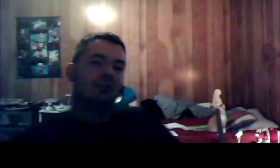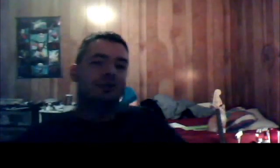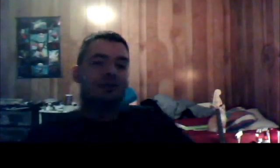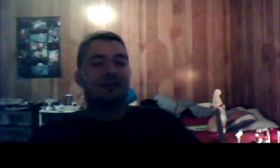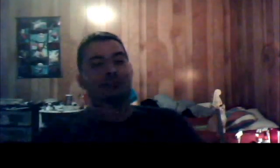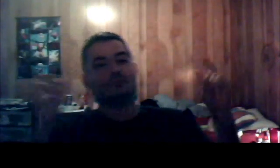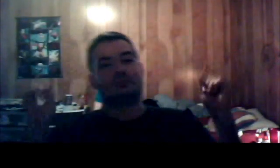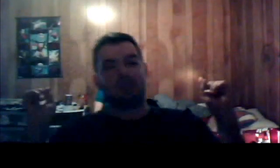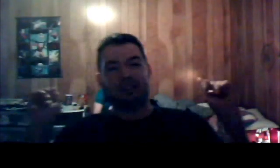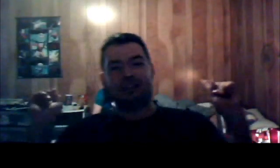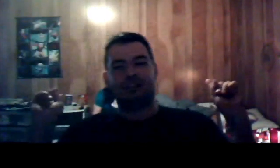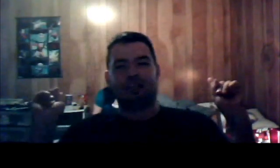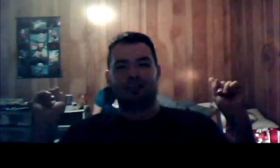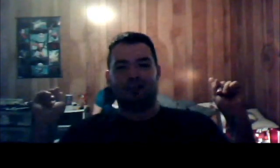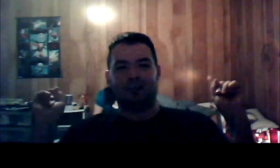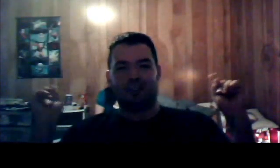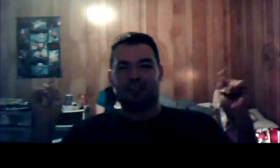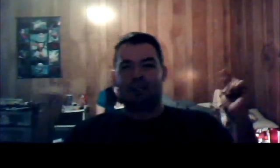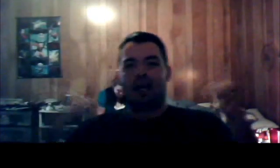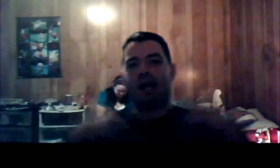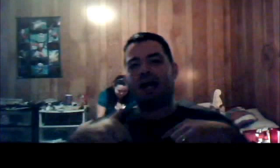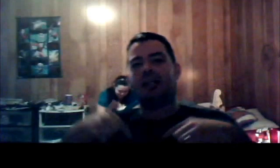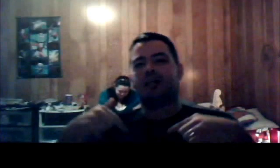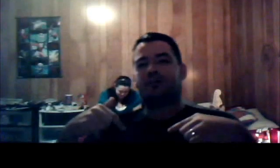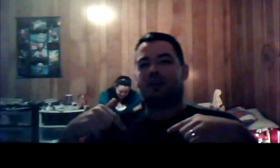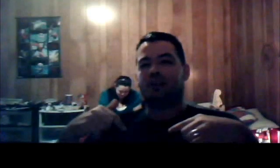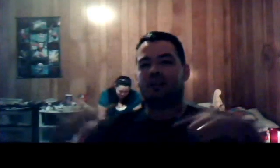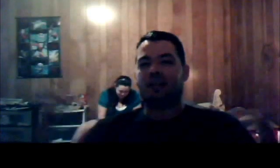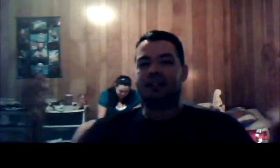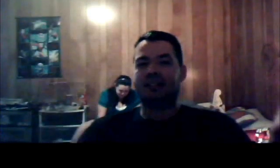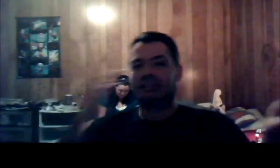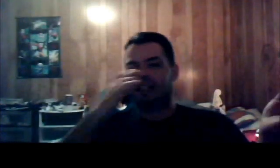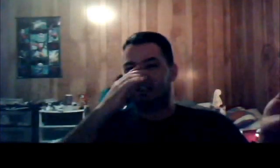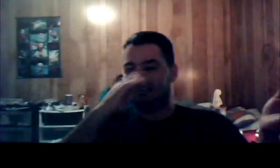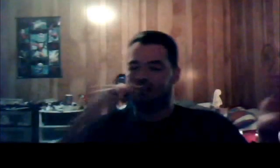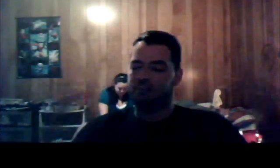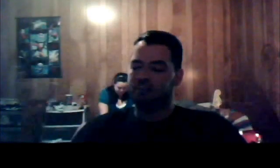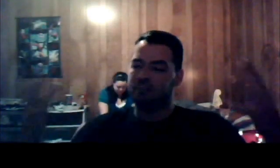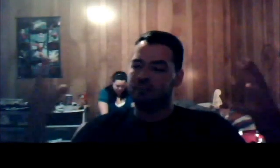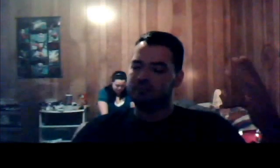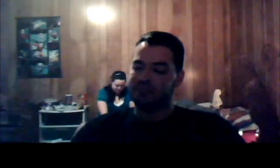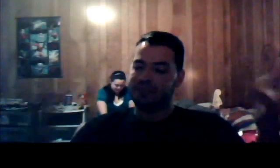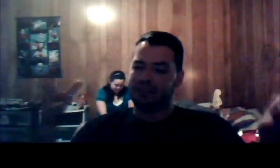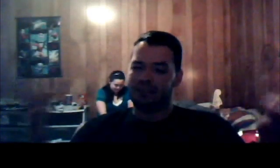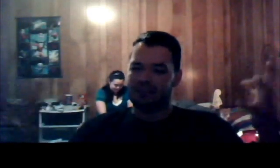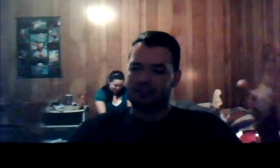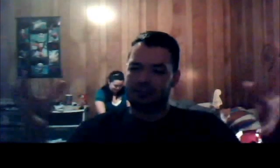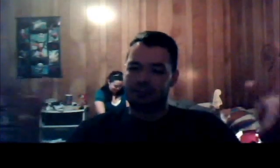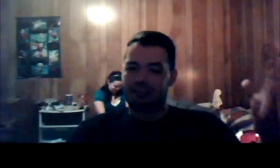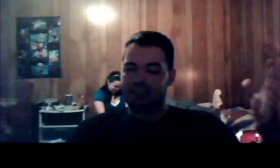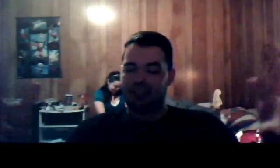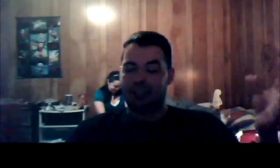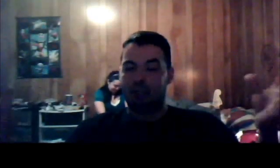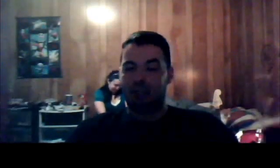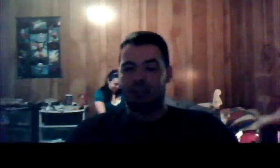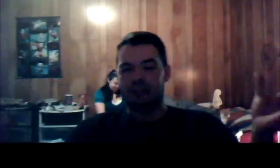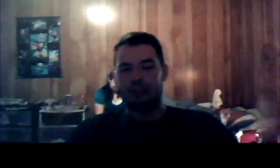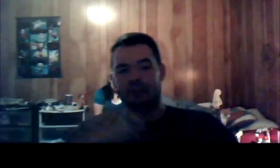Okay, she doesn't like Fallen. I like Fallen. And that's kind of... That's kind of, in the end, what it is. You either